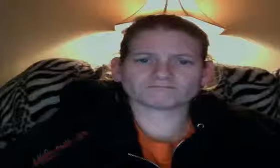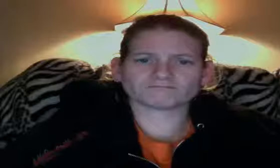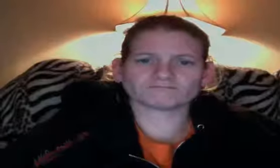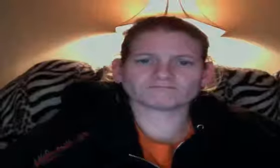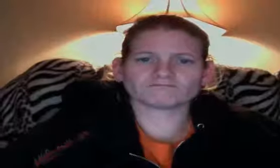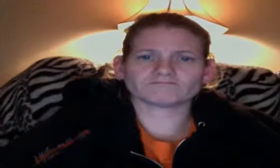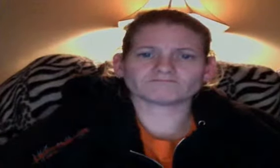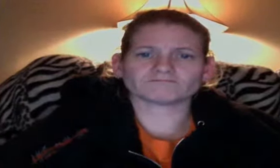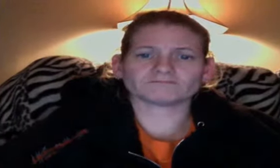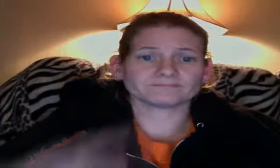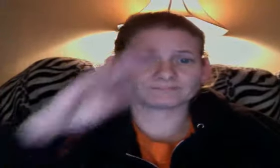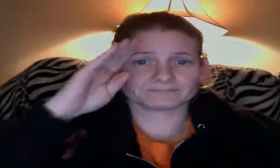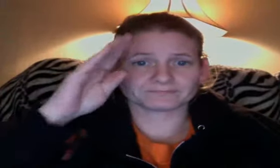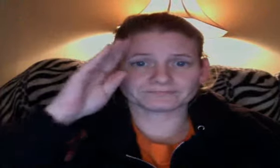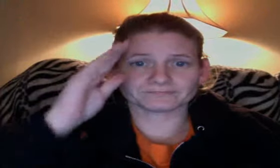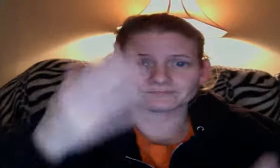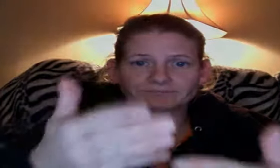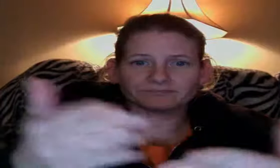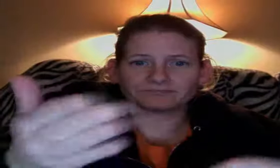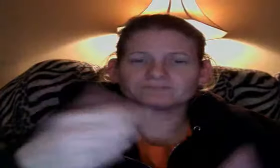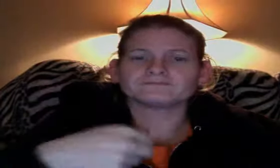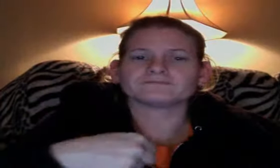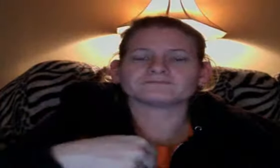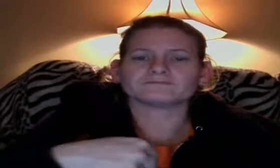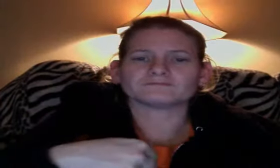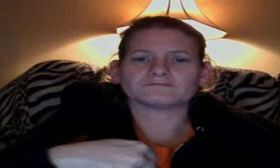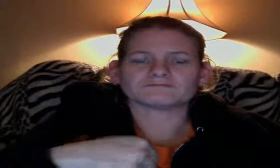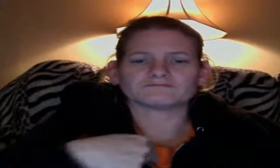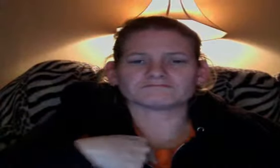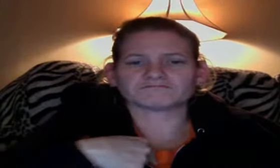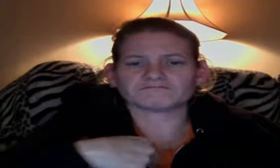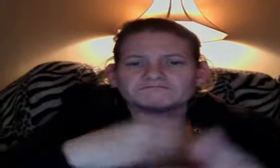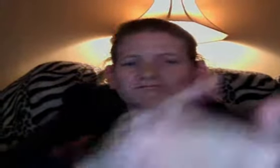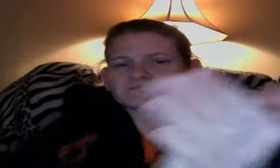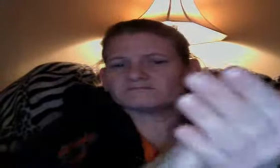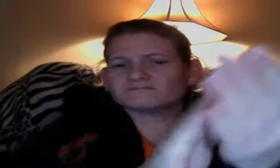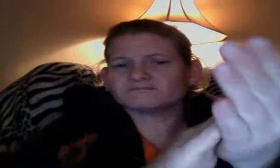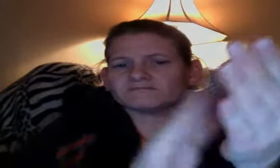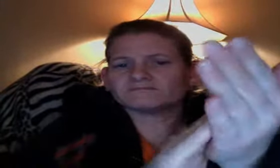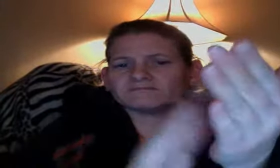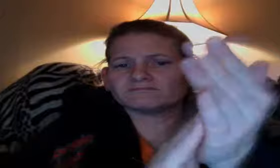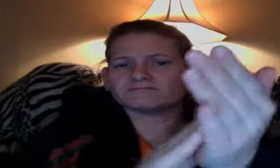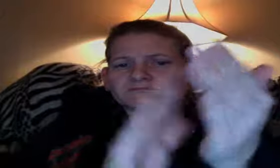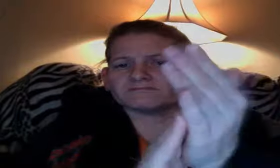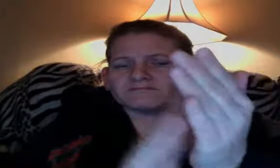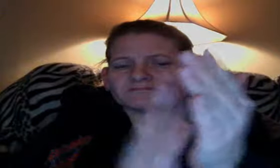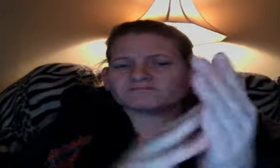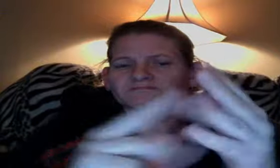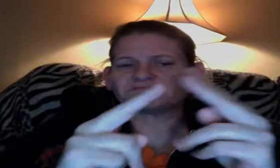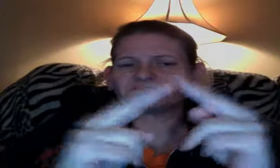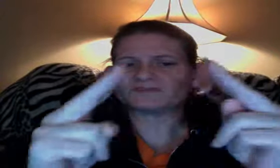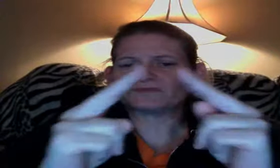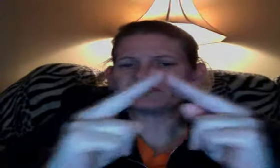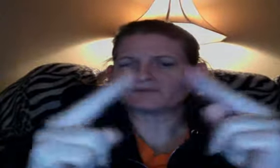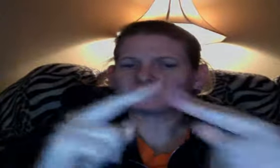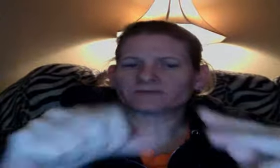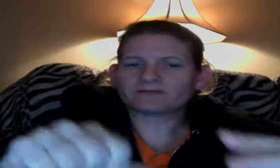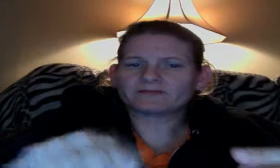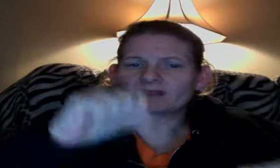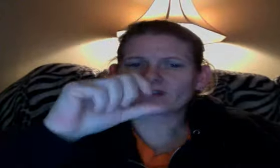Baby duck, we can't find baby duck. We can't find baby duck. can't